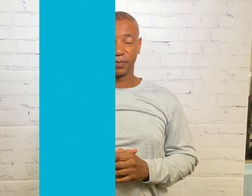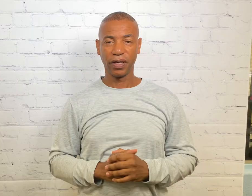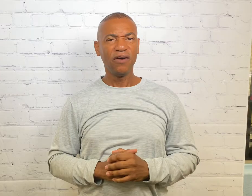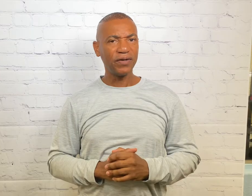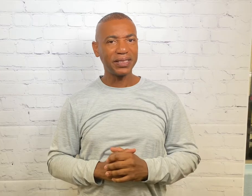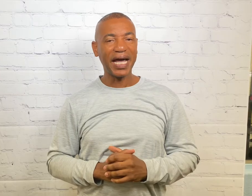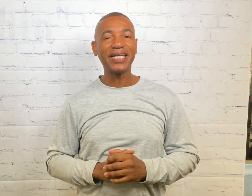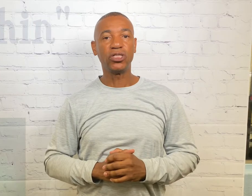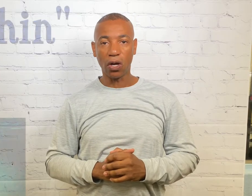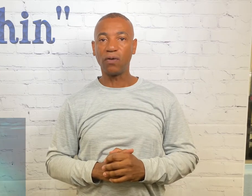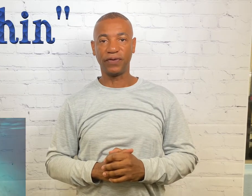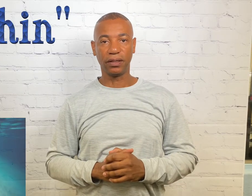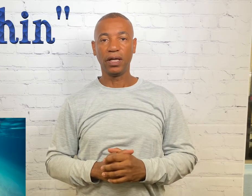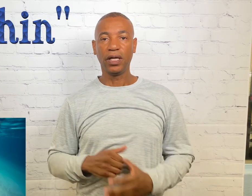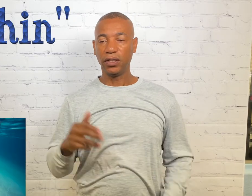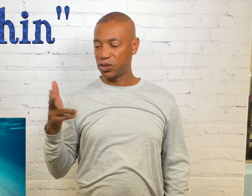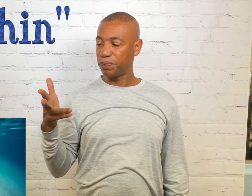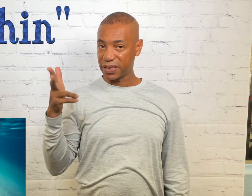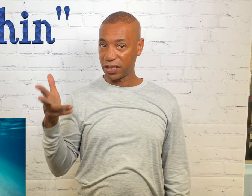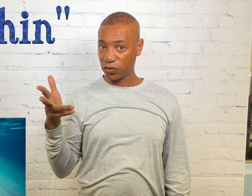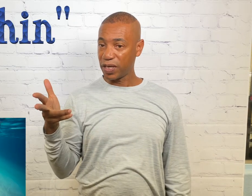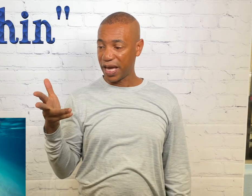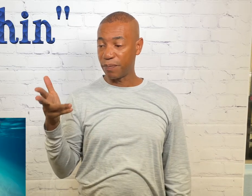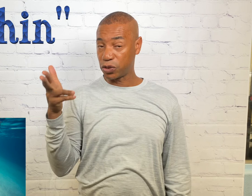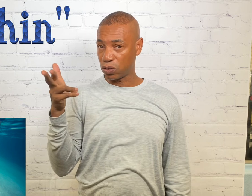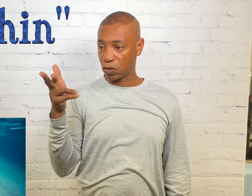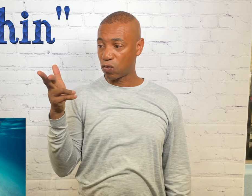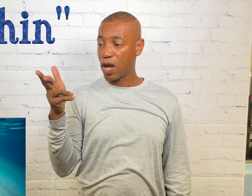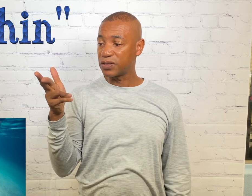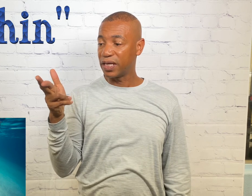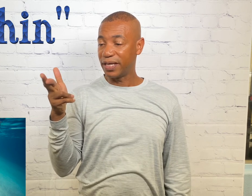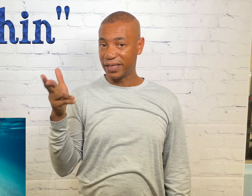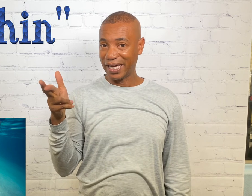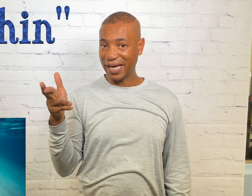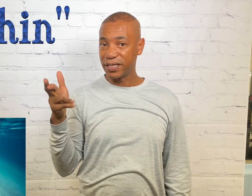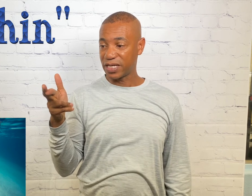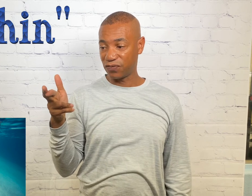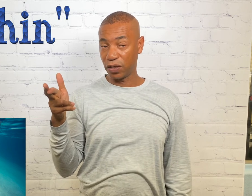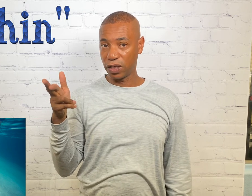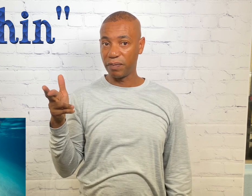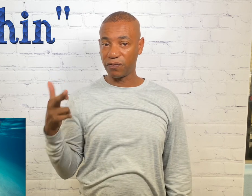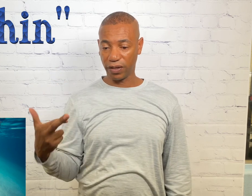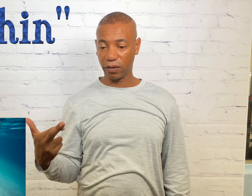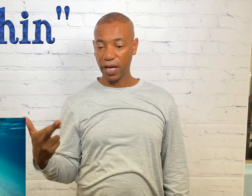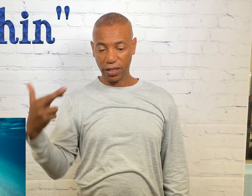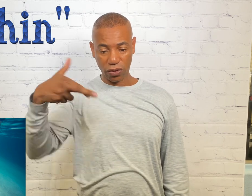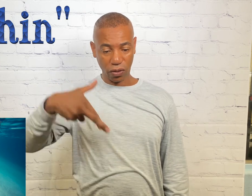For the sign dolphin you simply take the three hand but you're going to cross the index finger and the middle finger and it's going to go